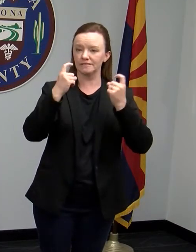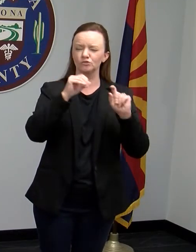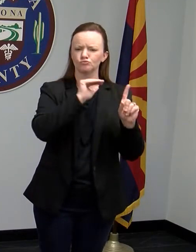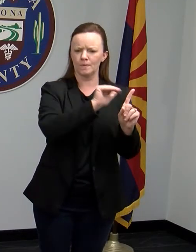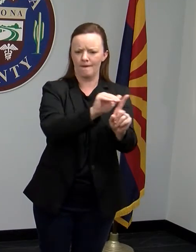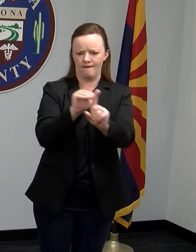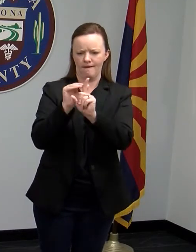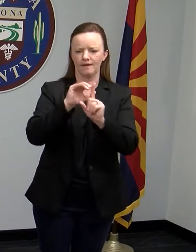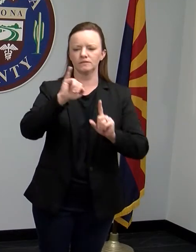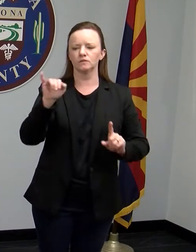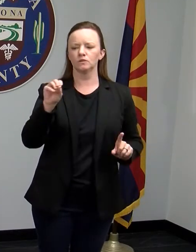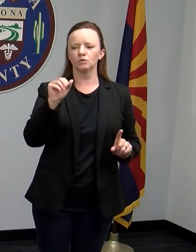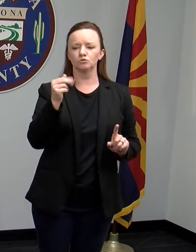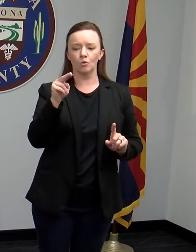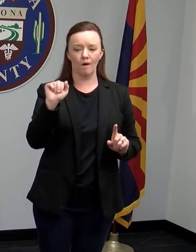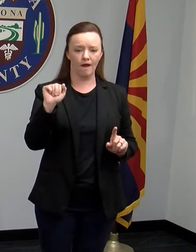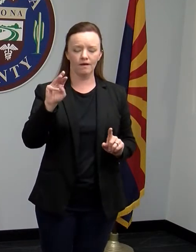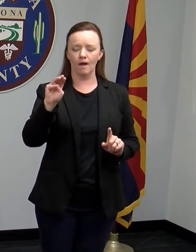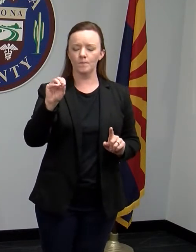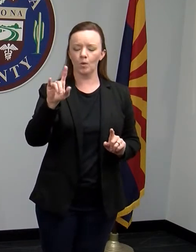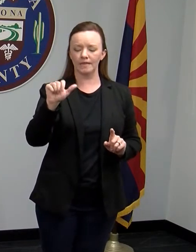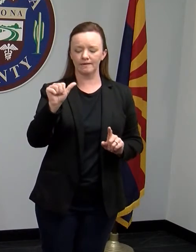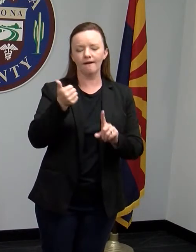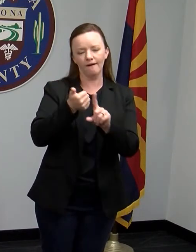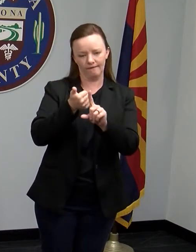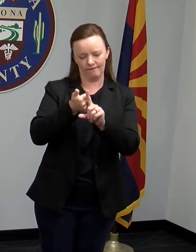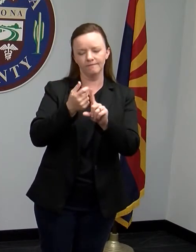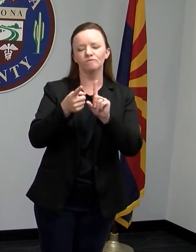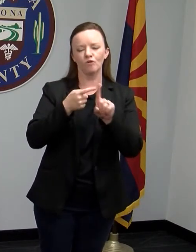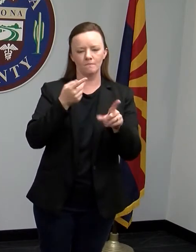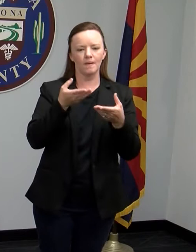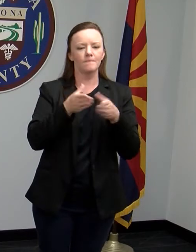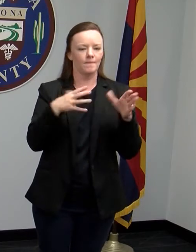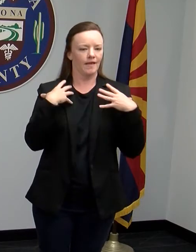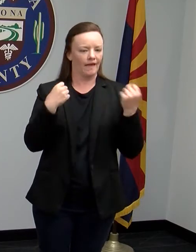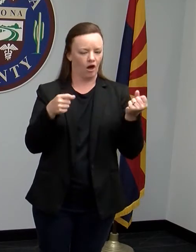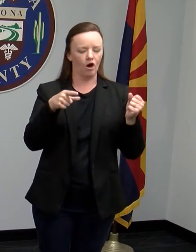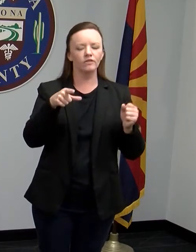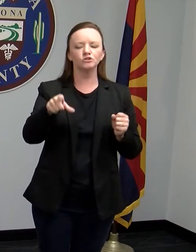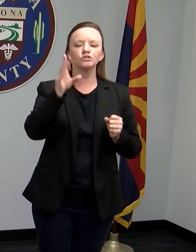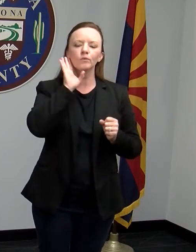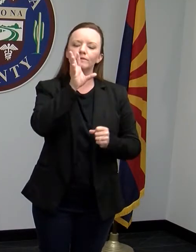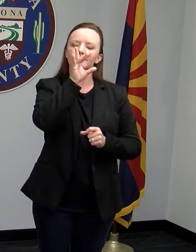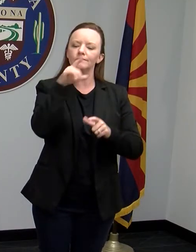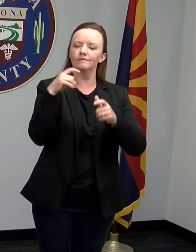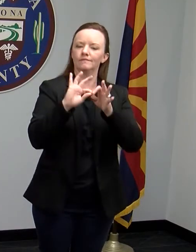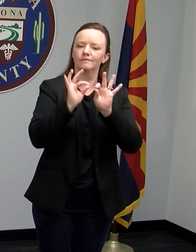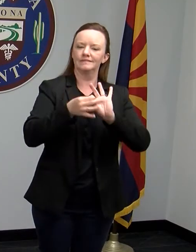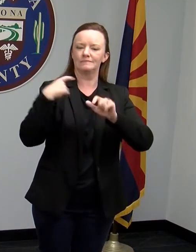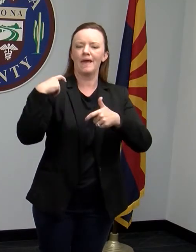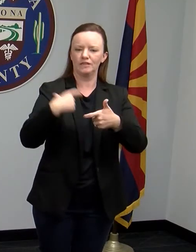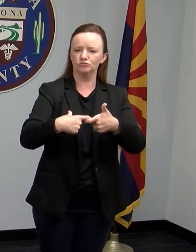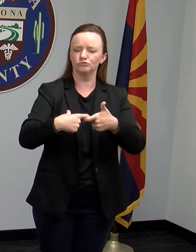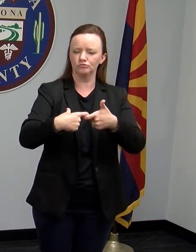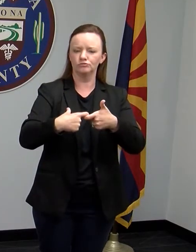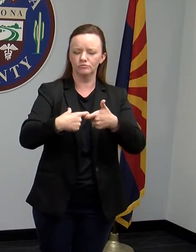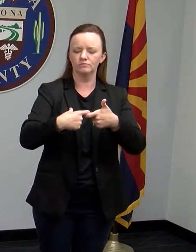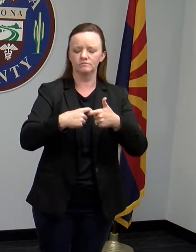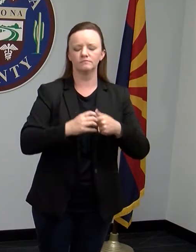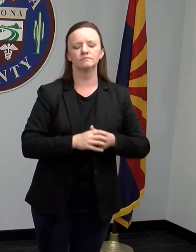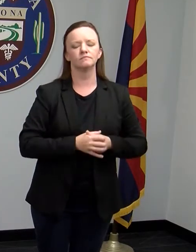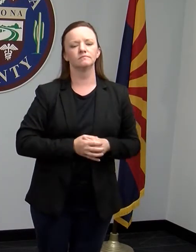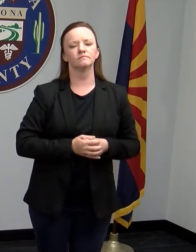everybody, Joanna Molina is here from public health. She will be interpreting answers to questions as best she can into